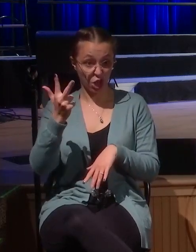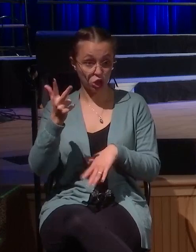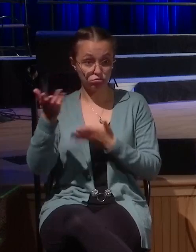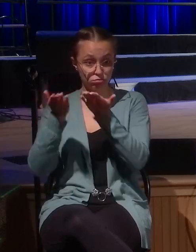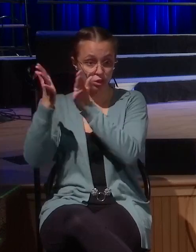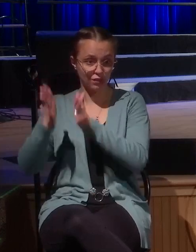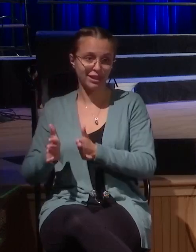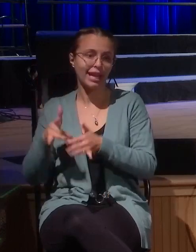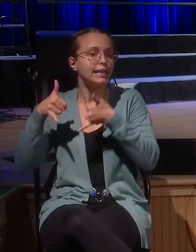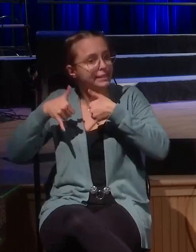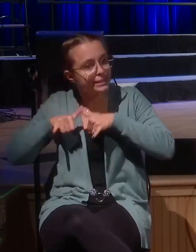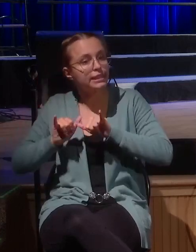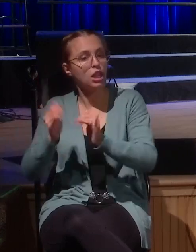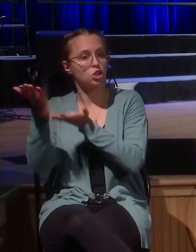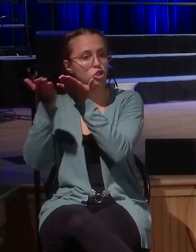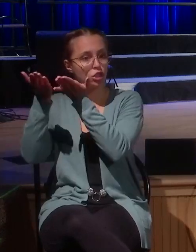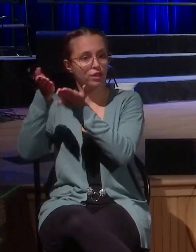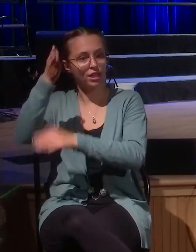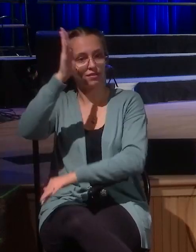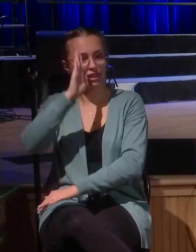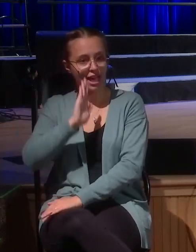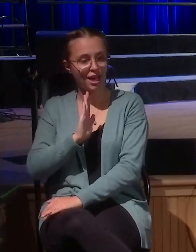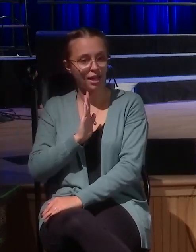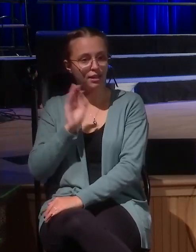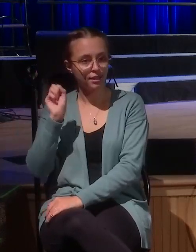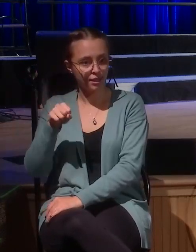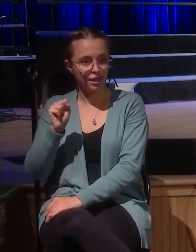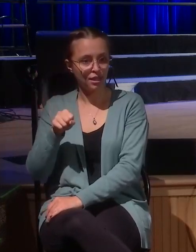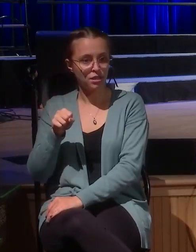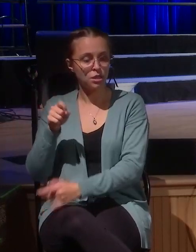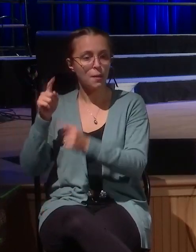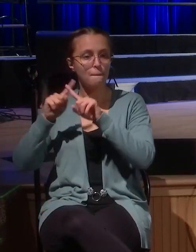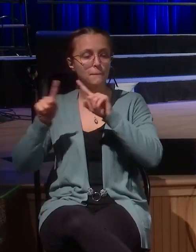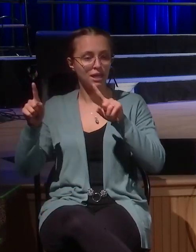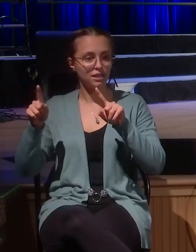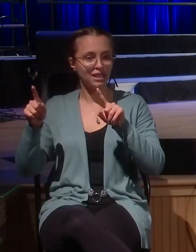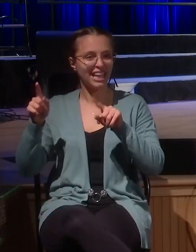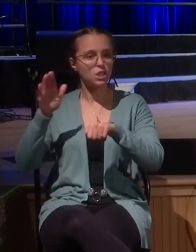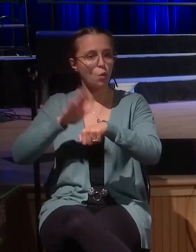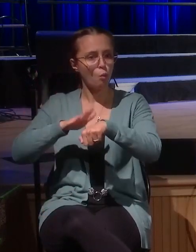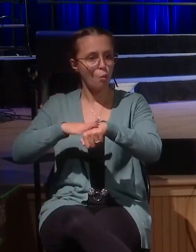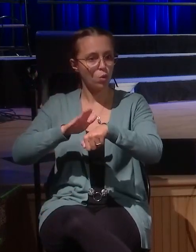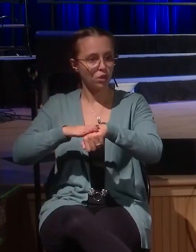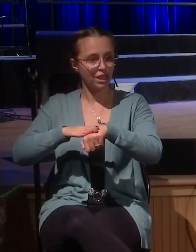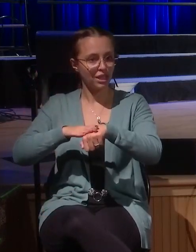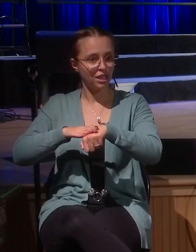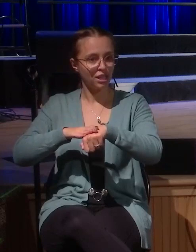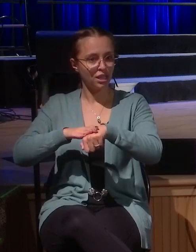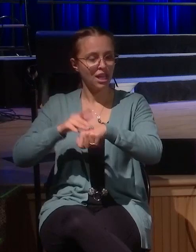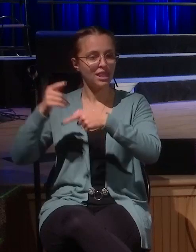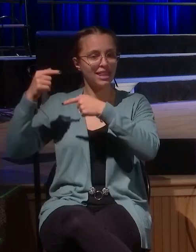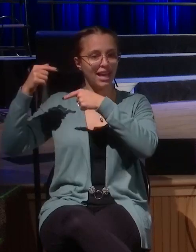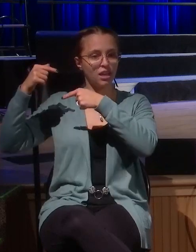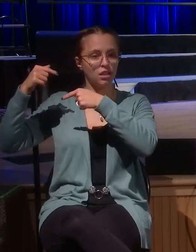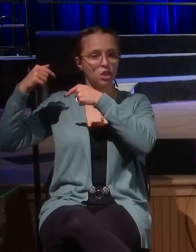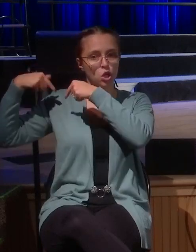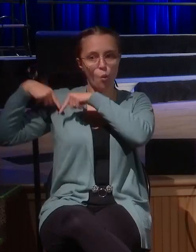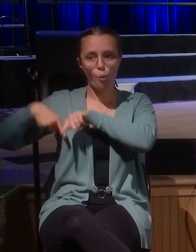But it's a big warning for us, isn't it? That while he's away, we are to work towards his kingdom and not just towards our